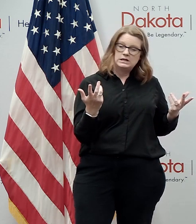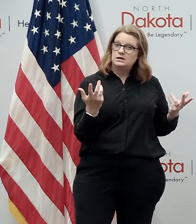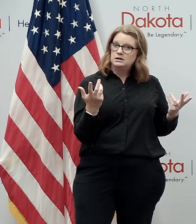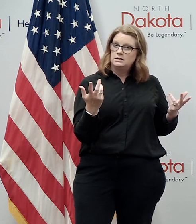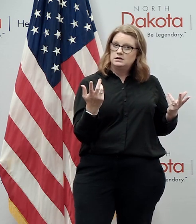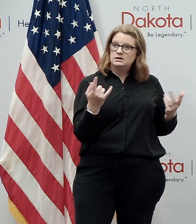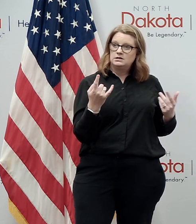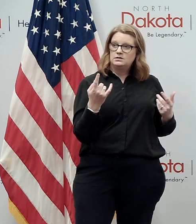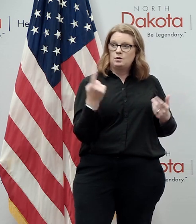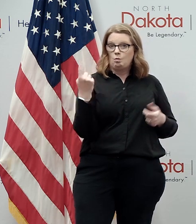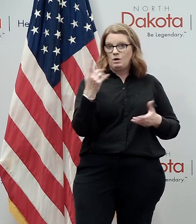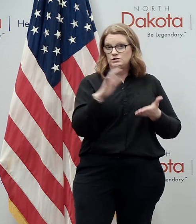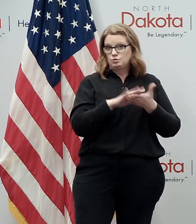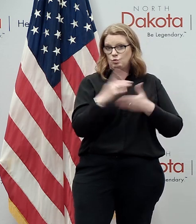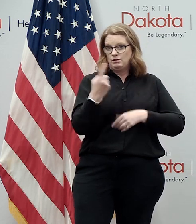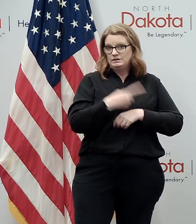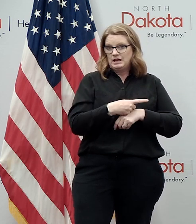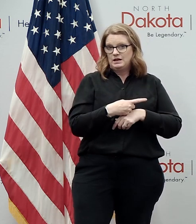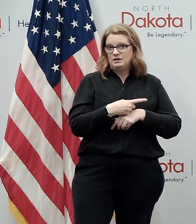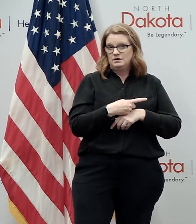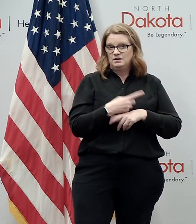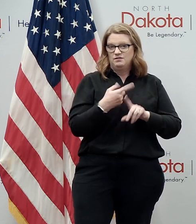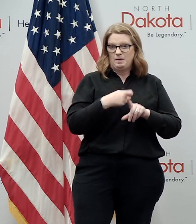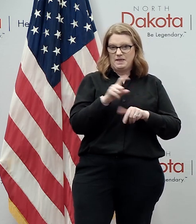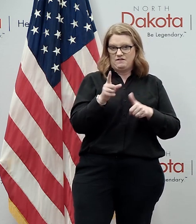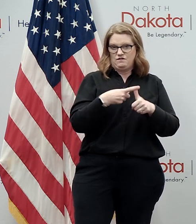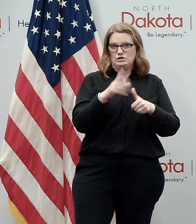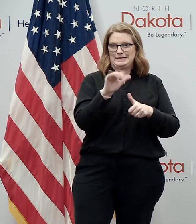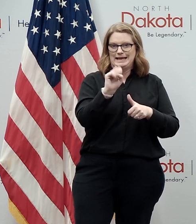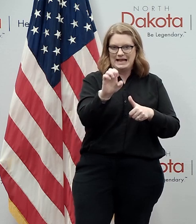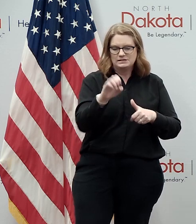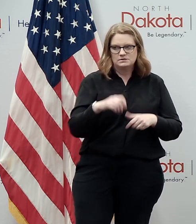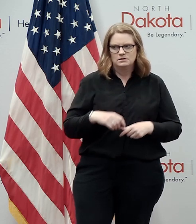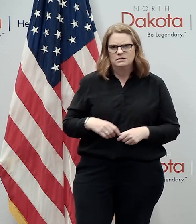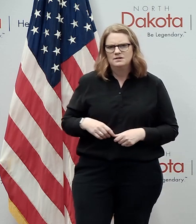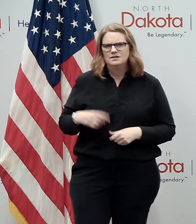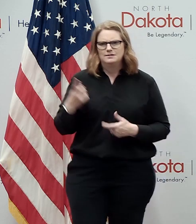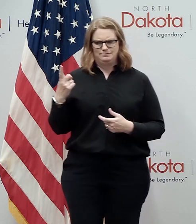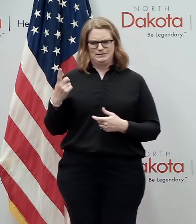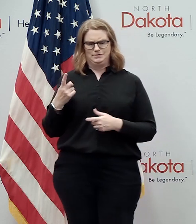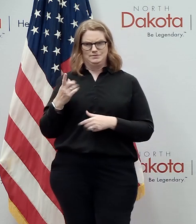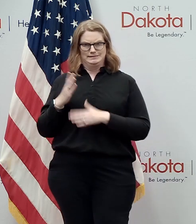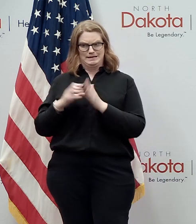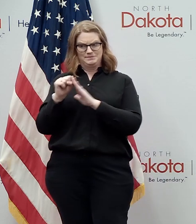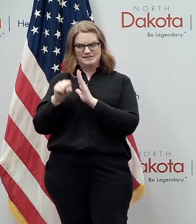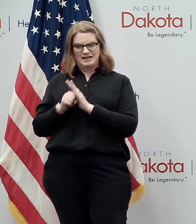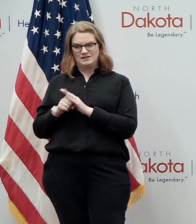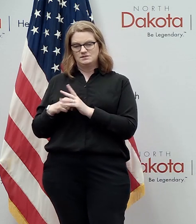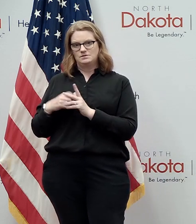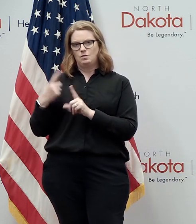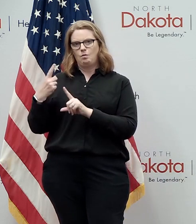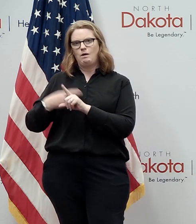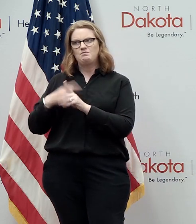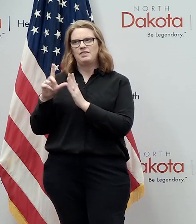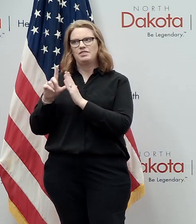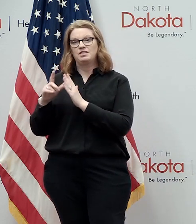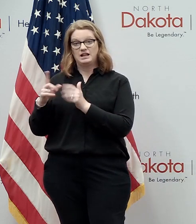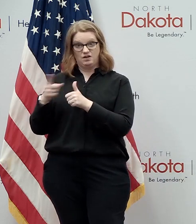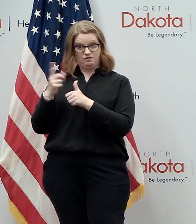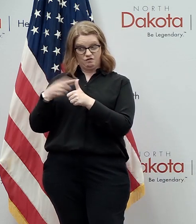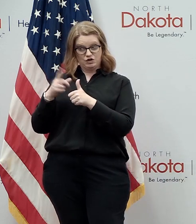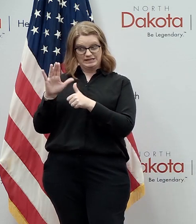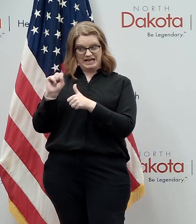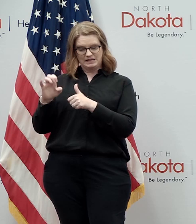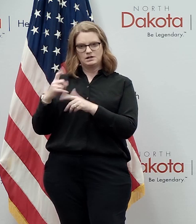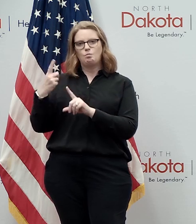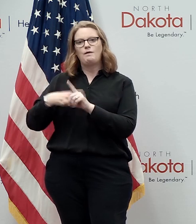some one school day two school days of the first case i mean there were states that was a month after the first case that they're like maybe we should close schools by that time